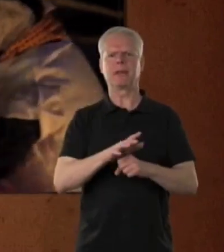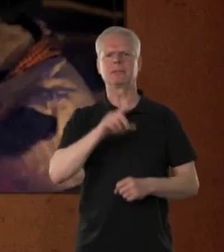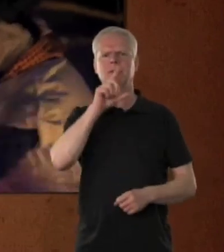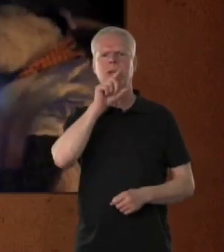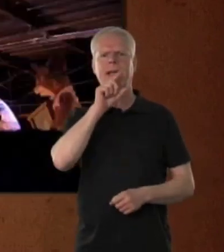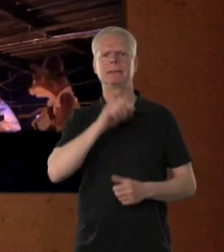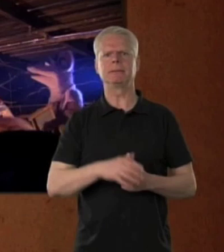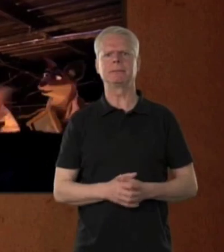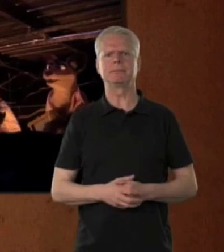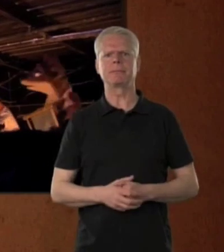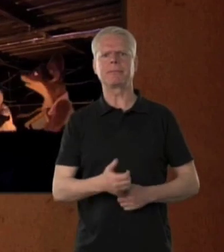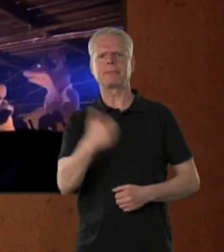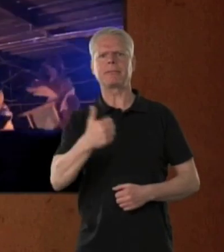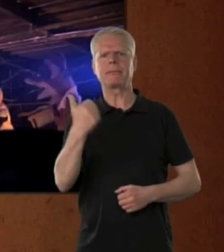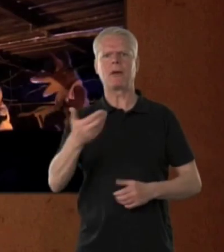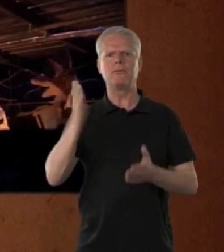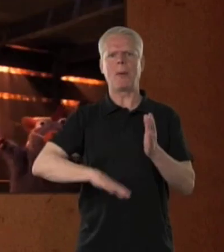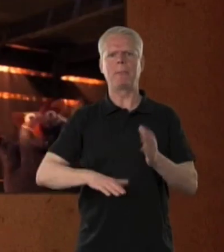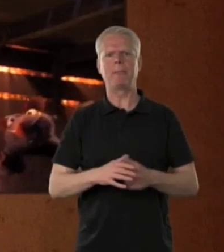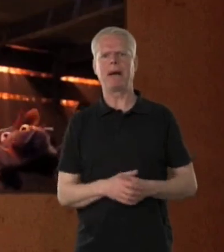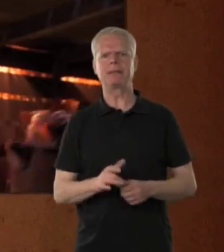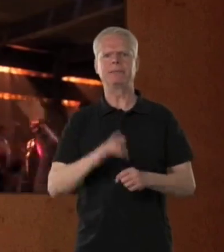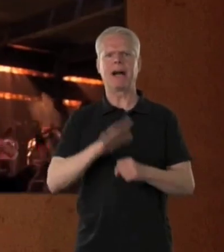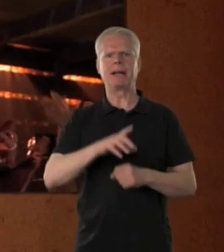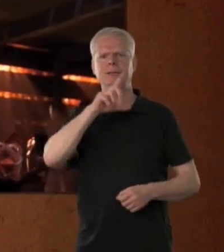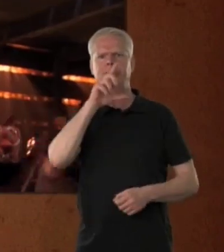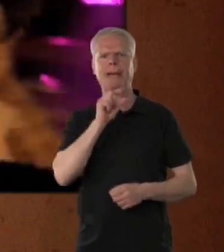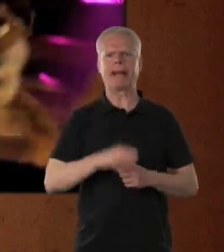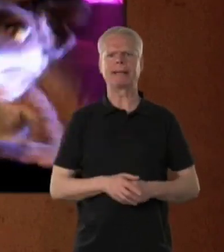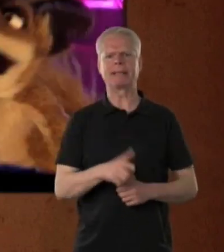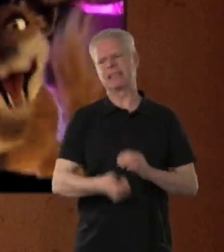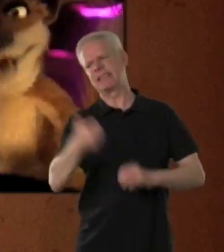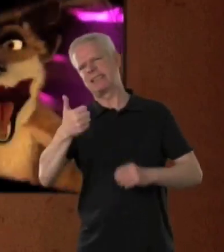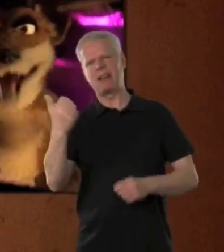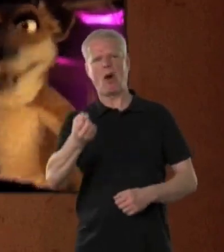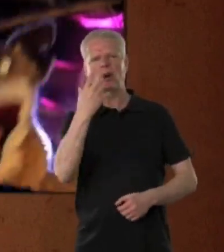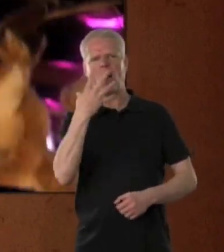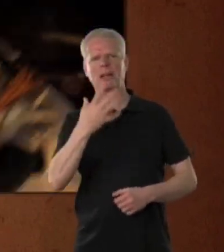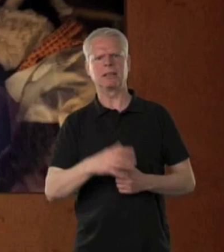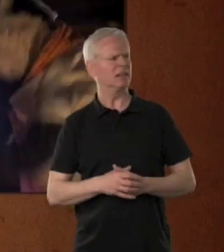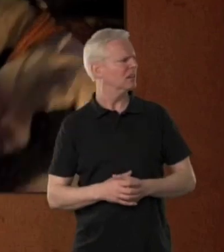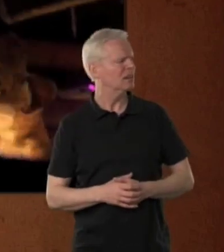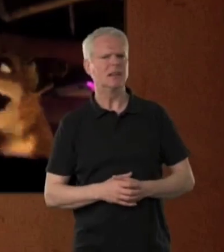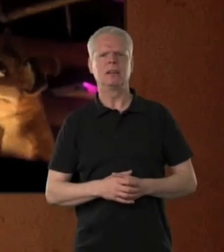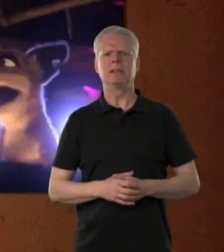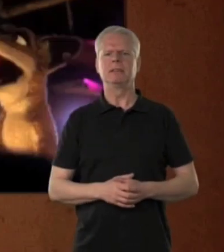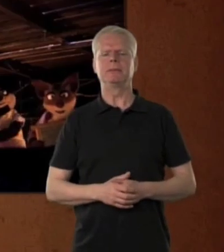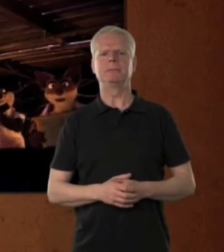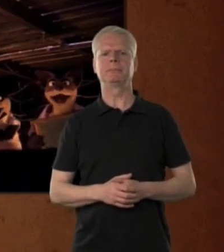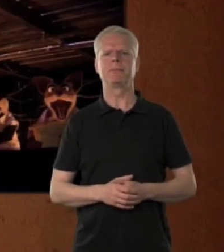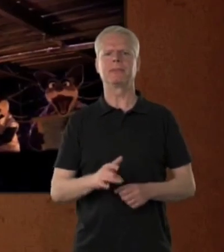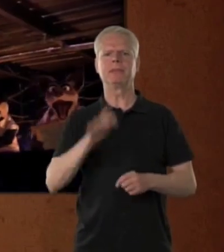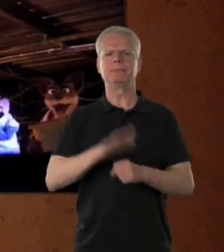chickens. **** them back where they belong. **** chickens. **** them all the way to Hong Kong. Ooh, it's a jaya